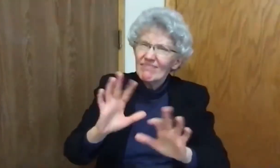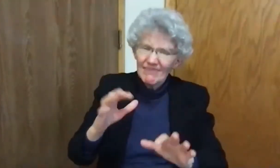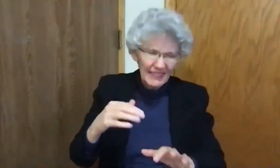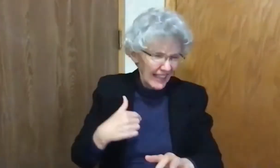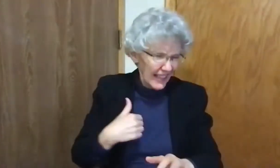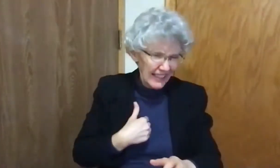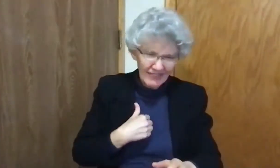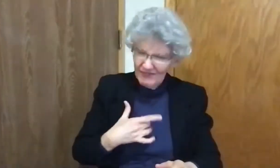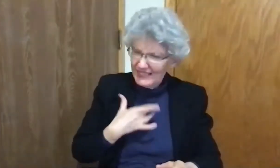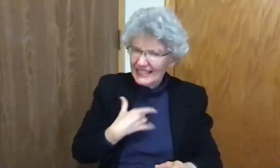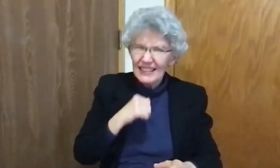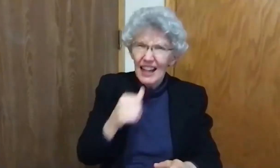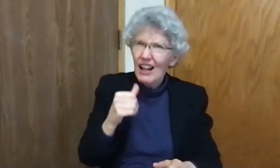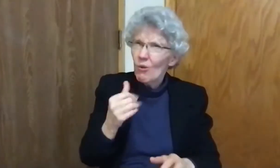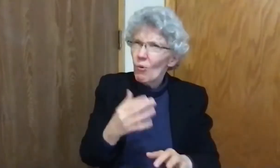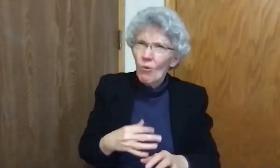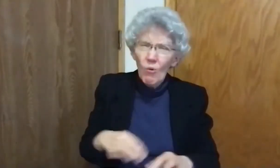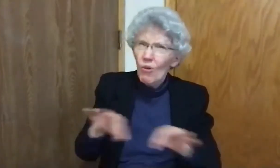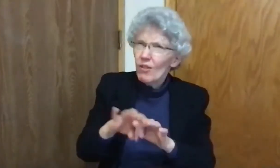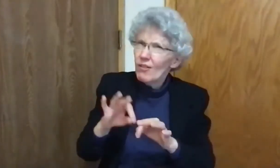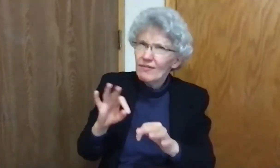to have you come under my roof.